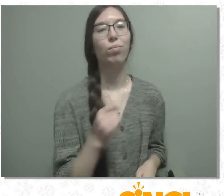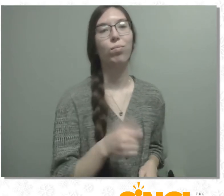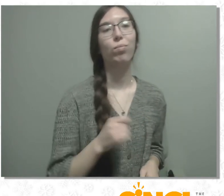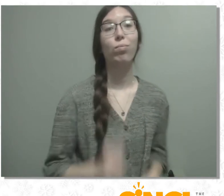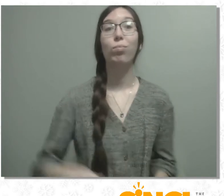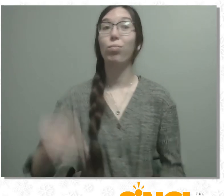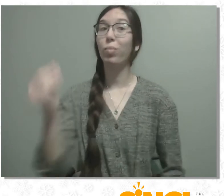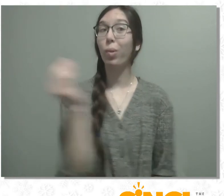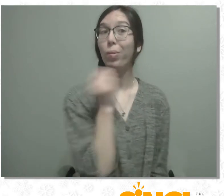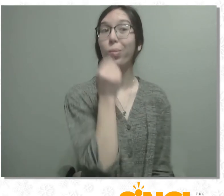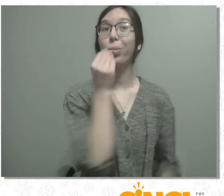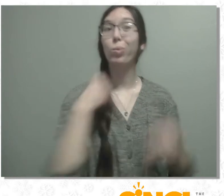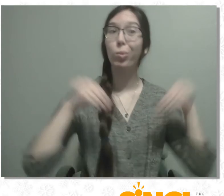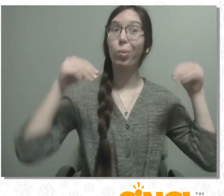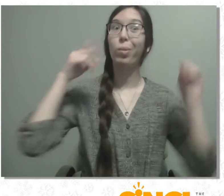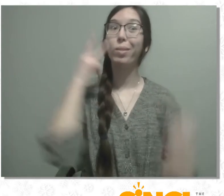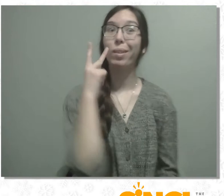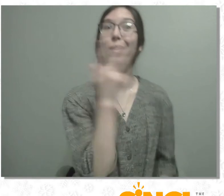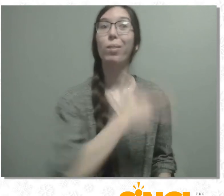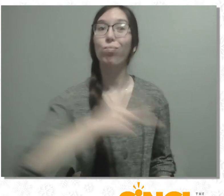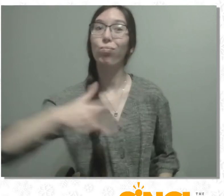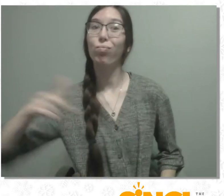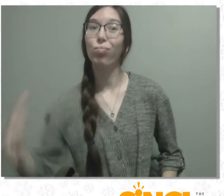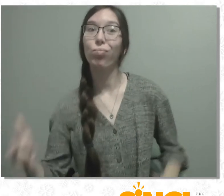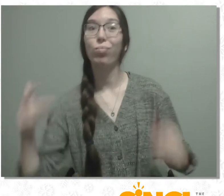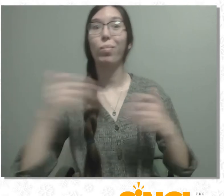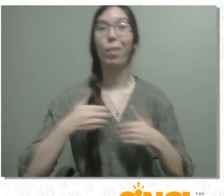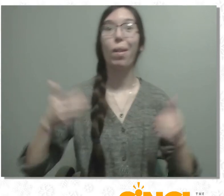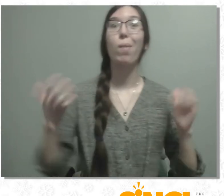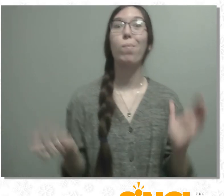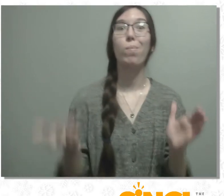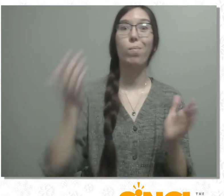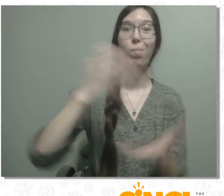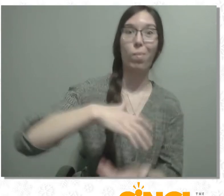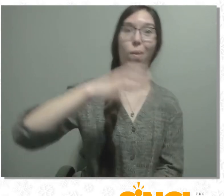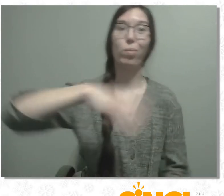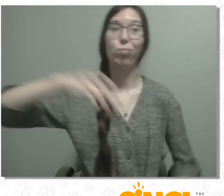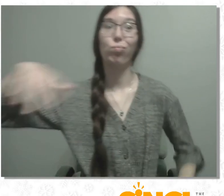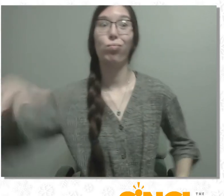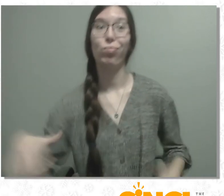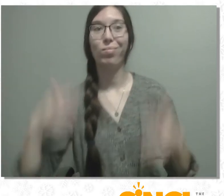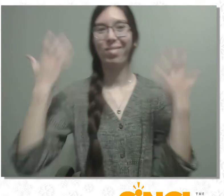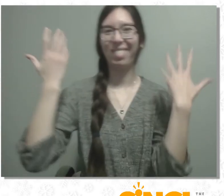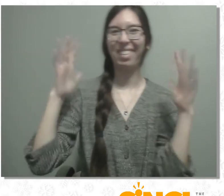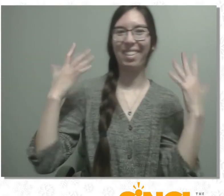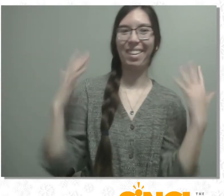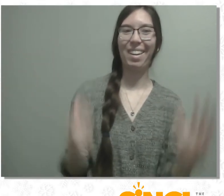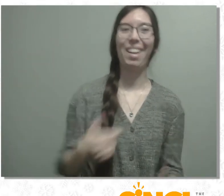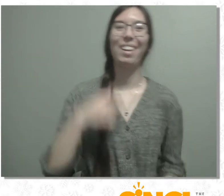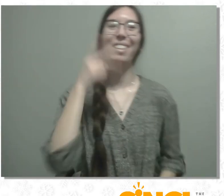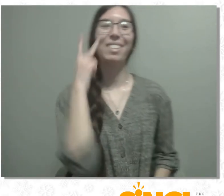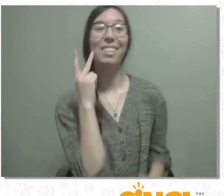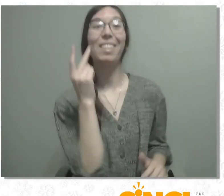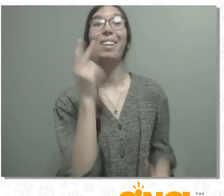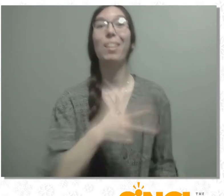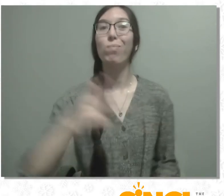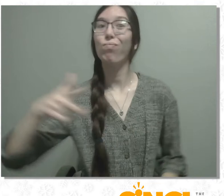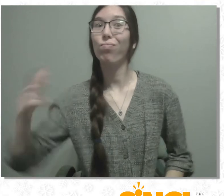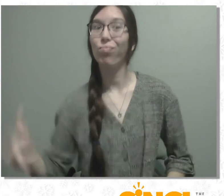I saw three shipments coming in the stores today, hip hip hooray! I saw three shipments coming in